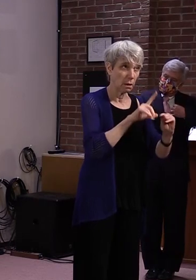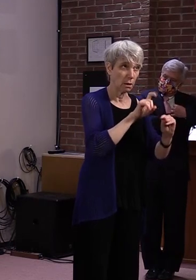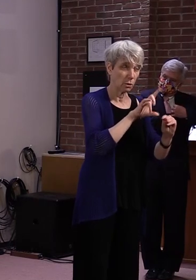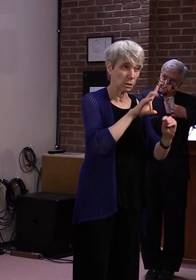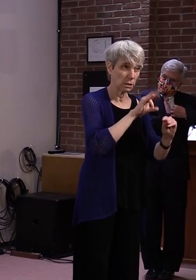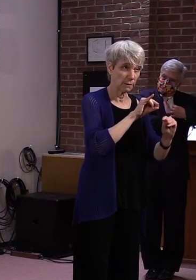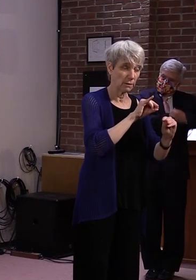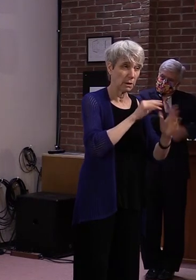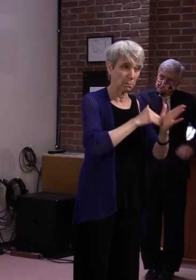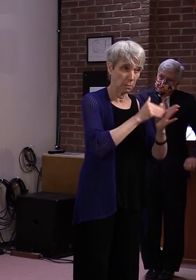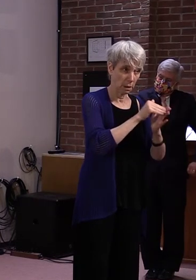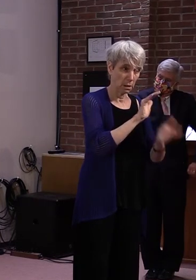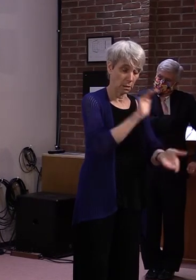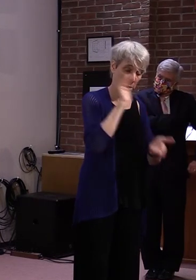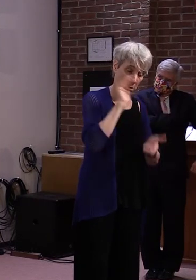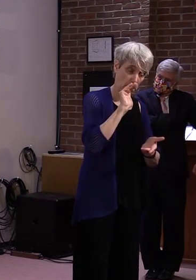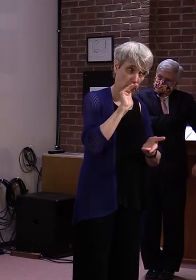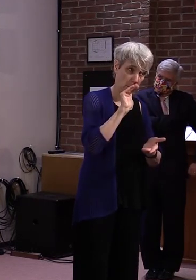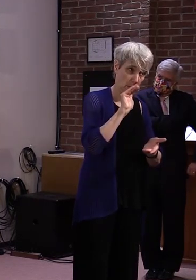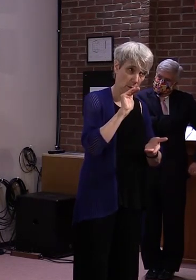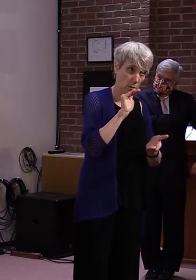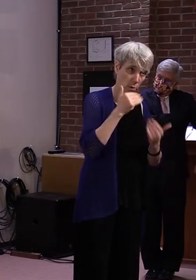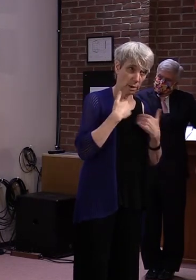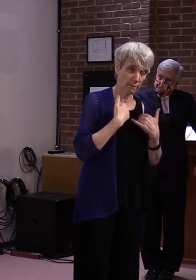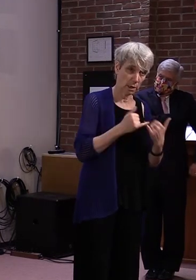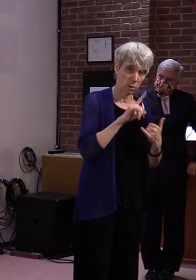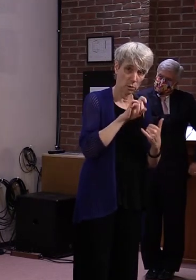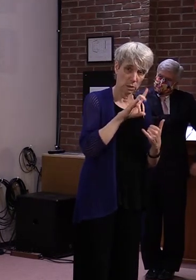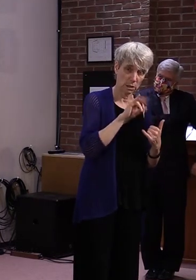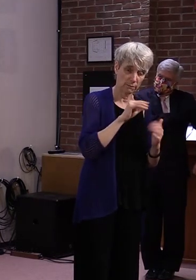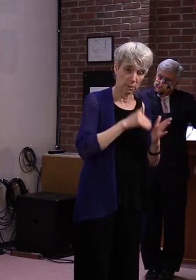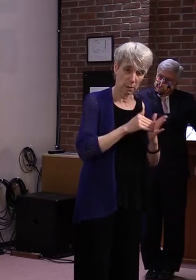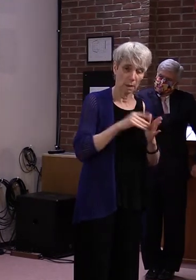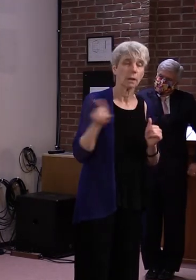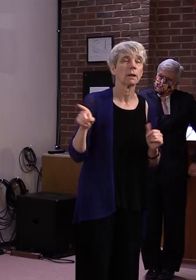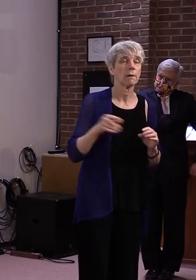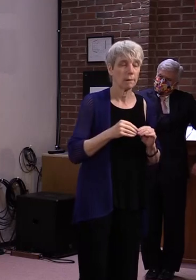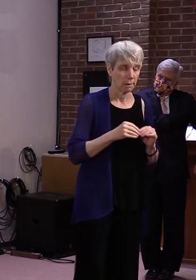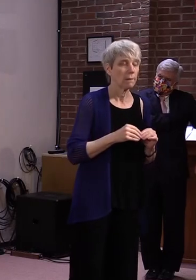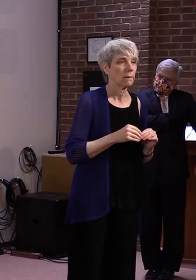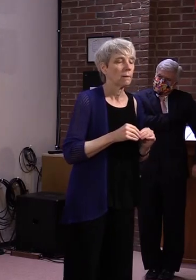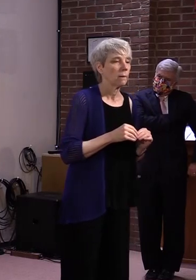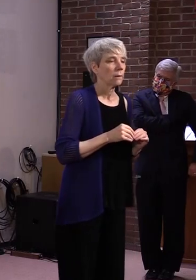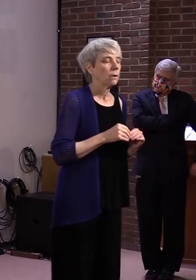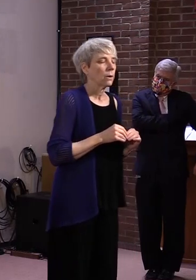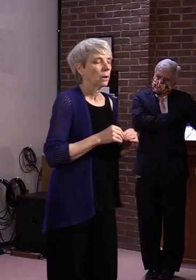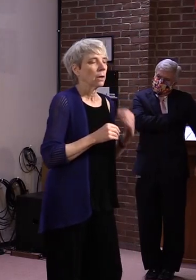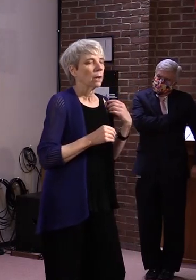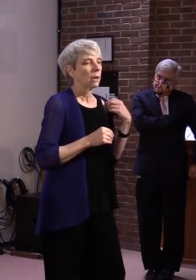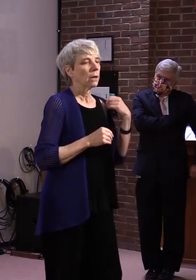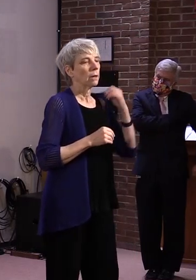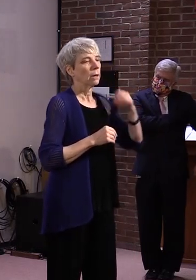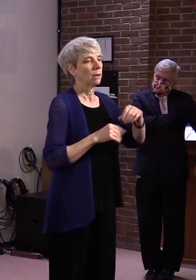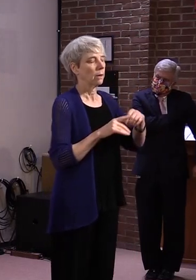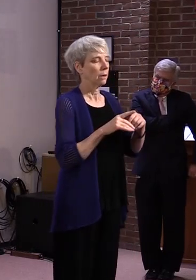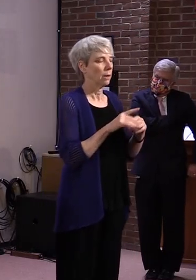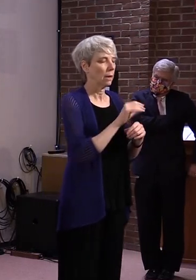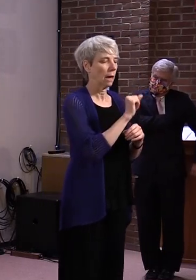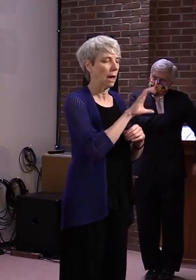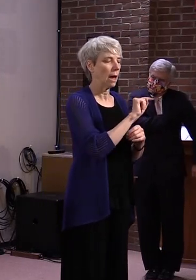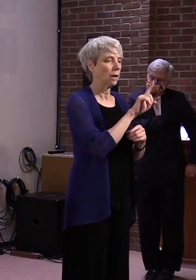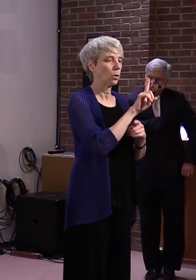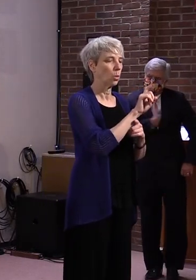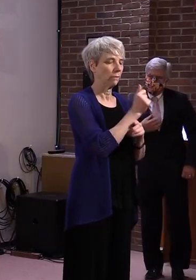you're able to work with at this point. Yeah, the way it'll break down is the first, the S3, the Act 115